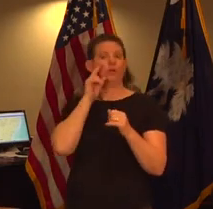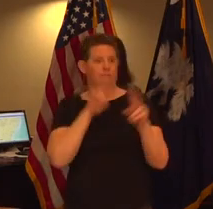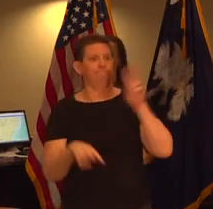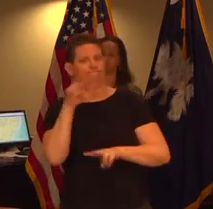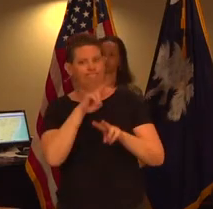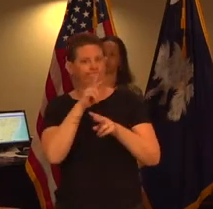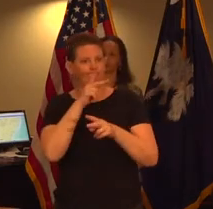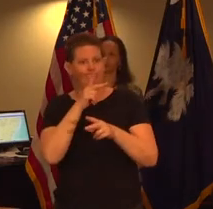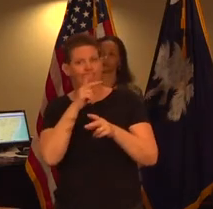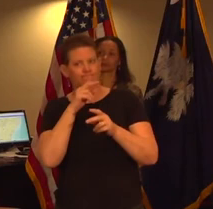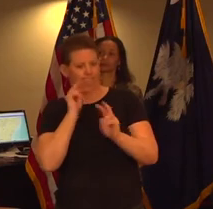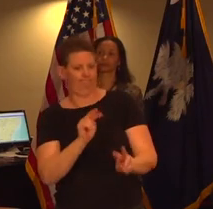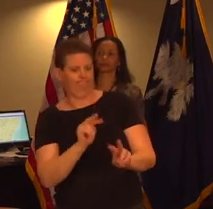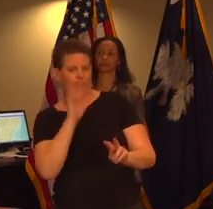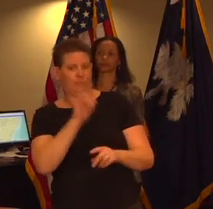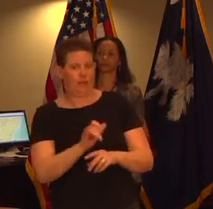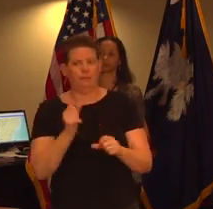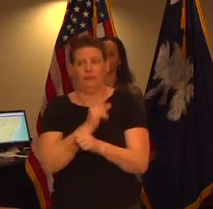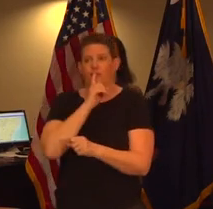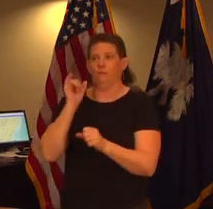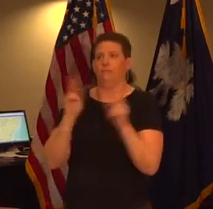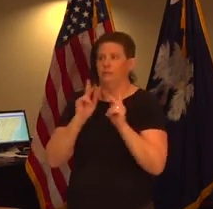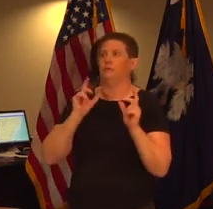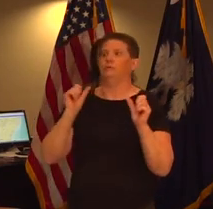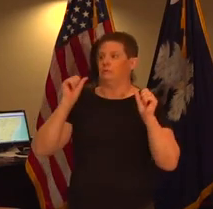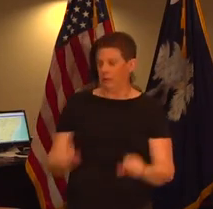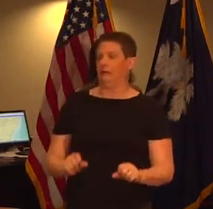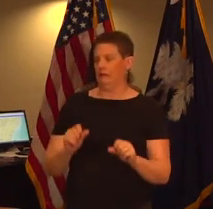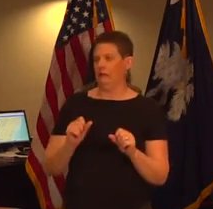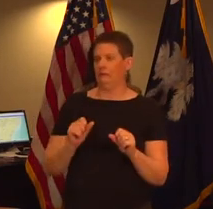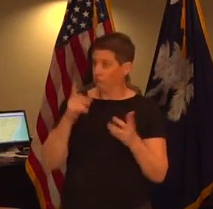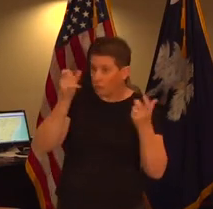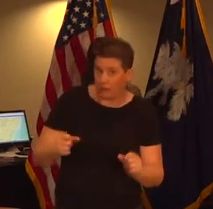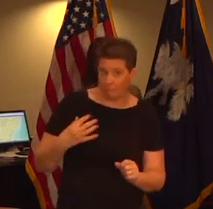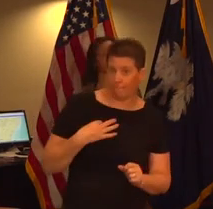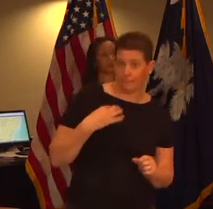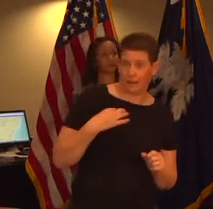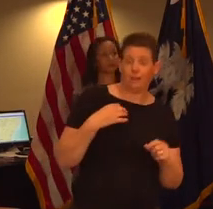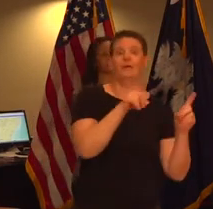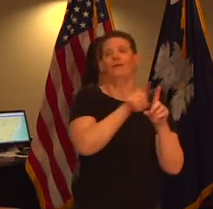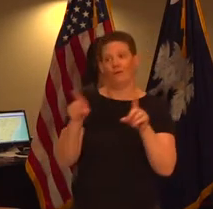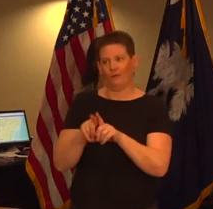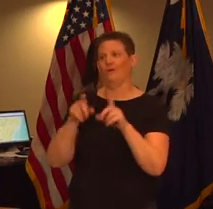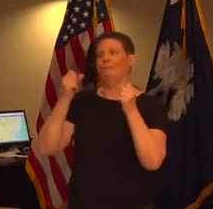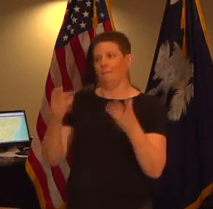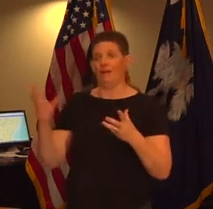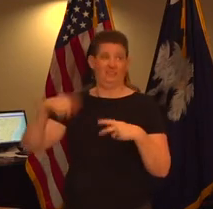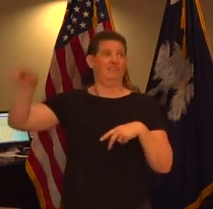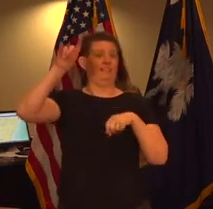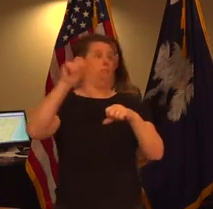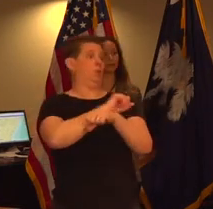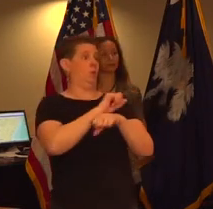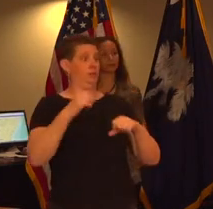try to find every way we can to be sure that people can can not only apply but as you know there are a number of the employers